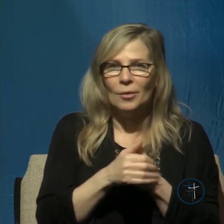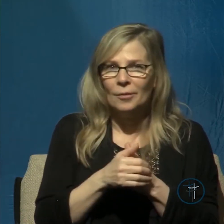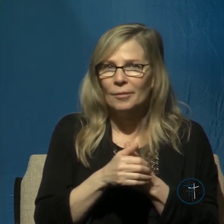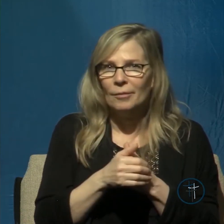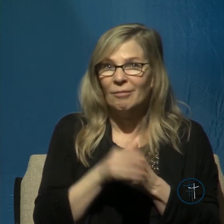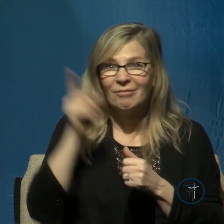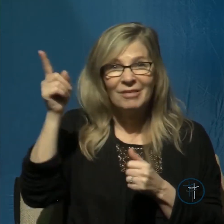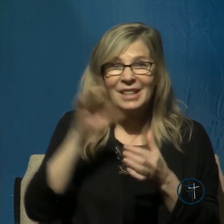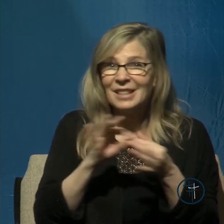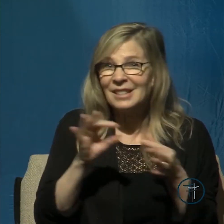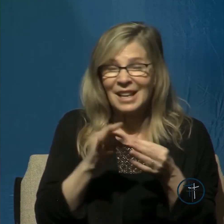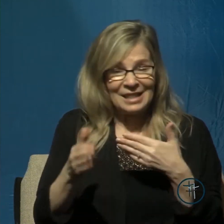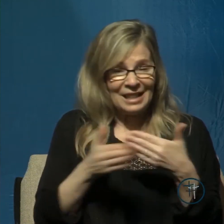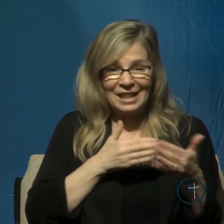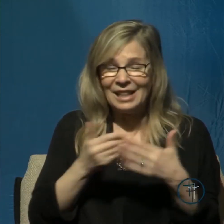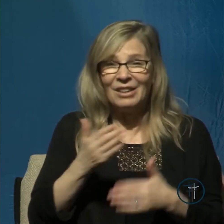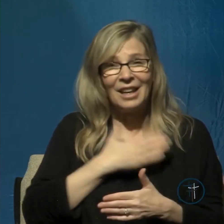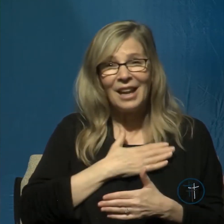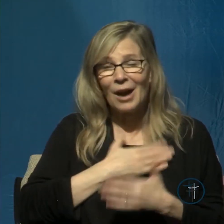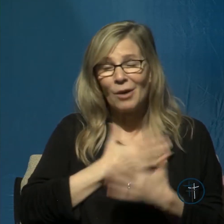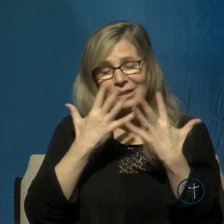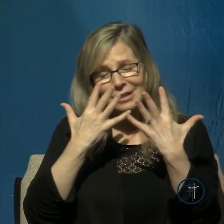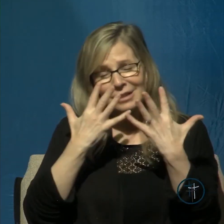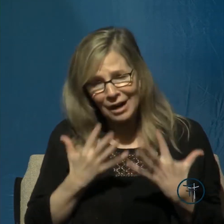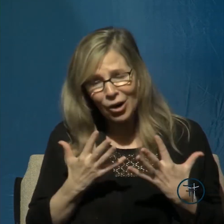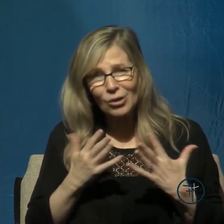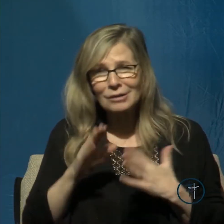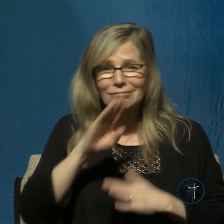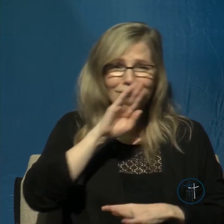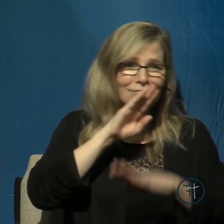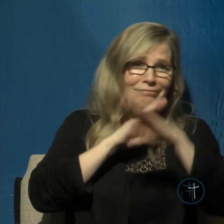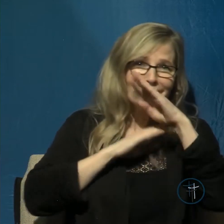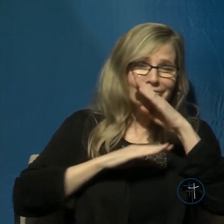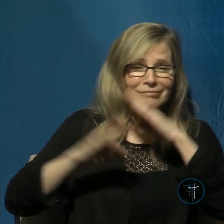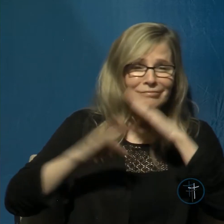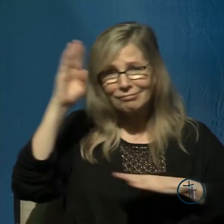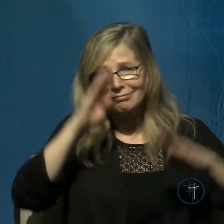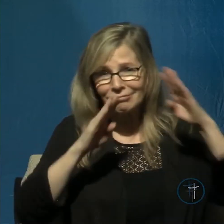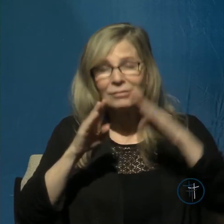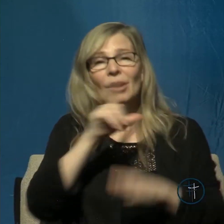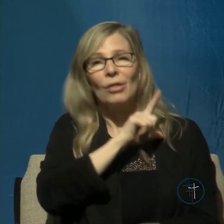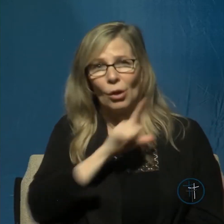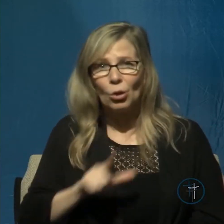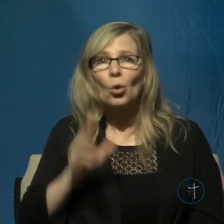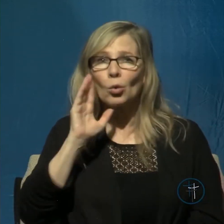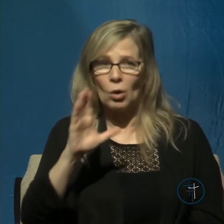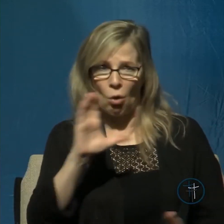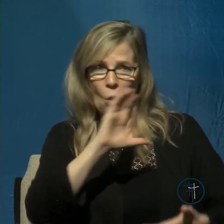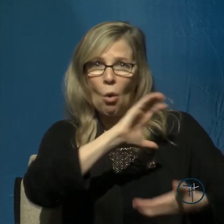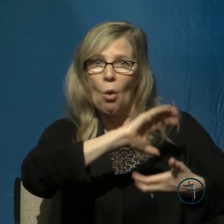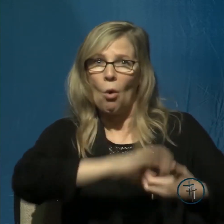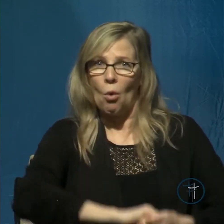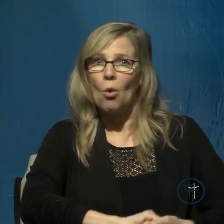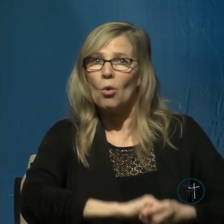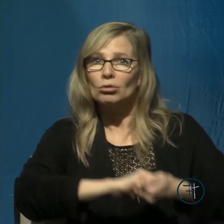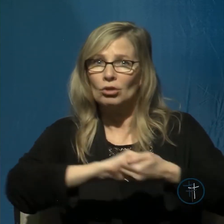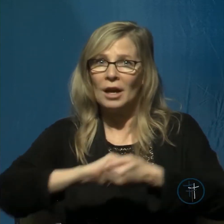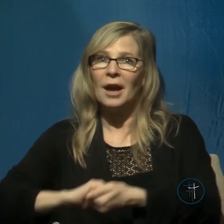even in our sorrows and our trials, the Lord will hold your hand. Notice that. Look at verse 24 again. The Lord will